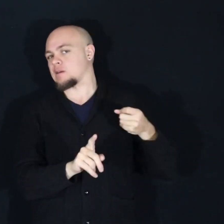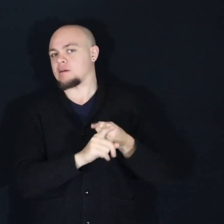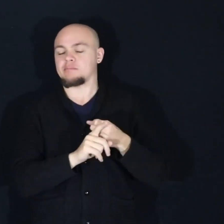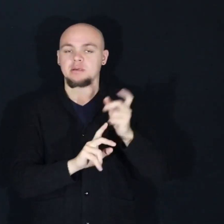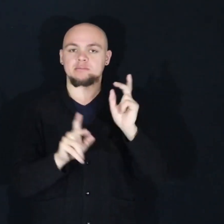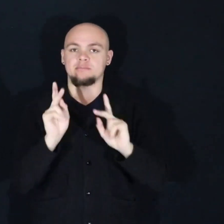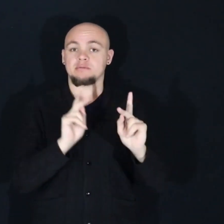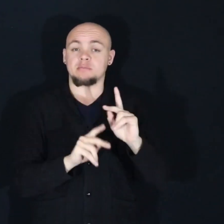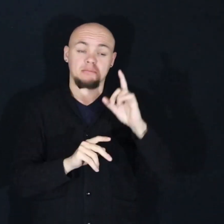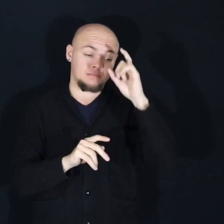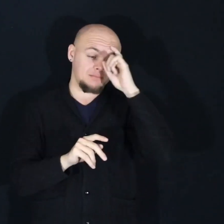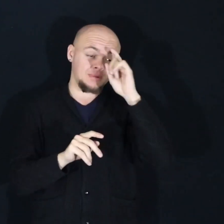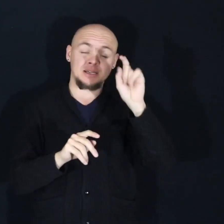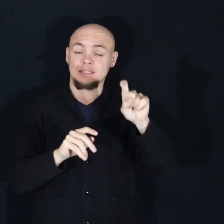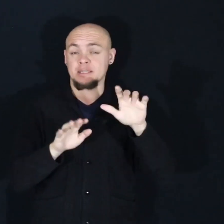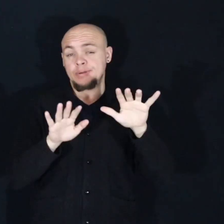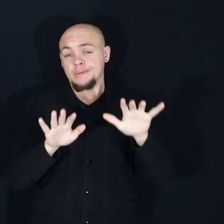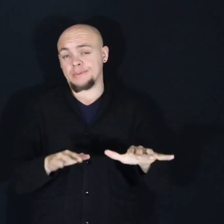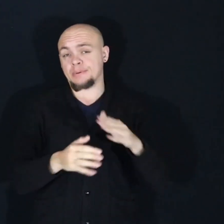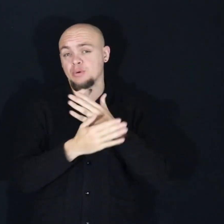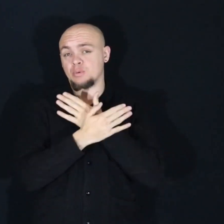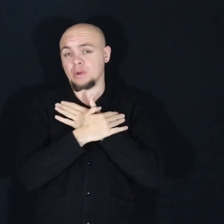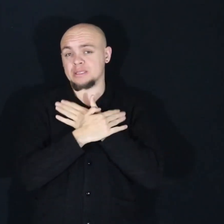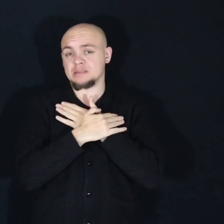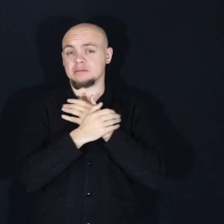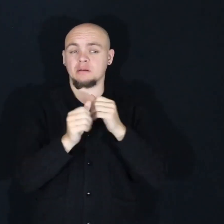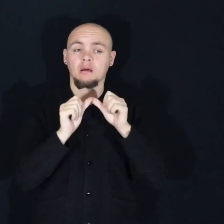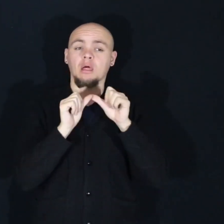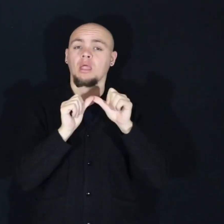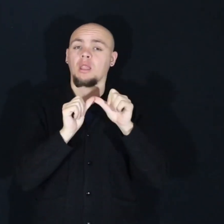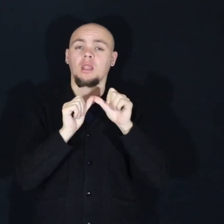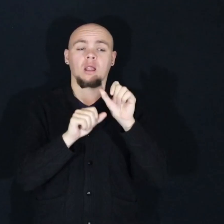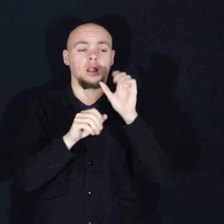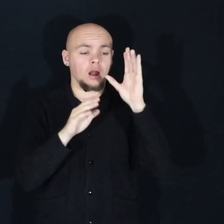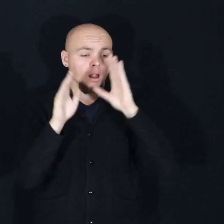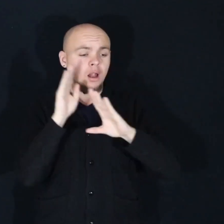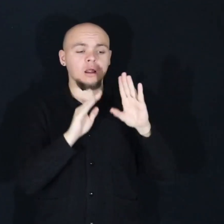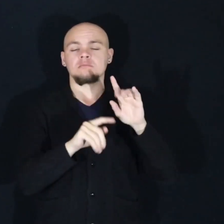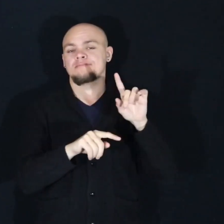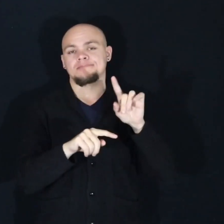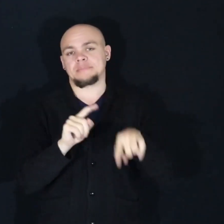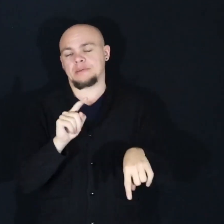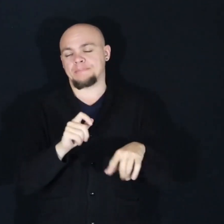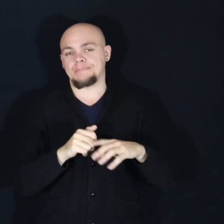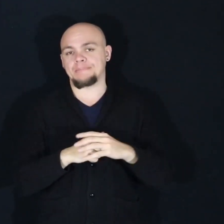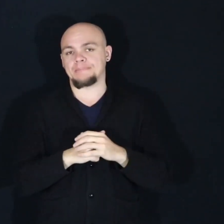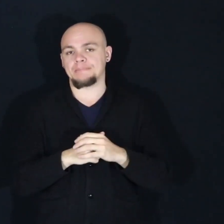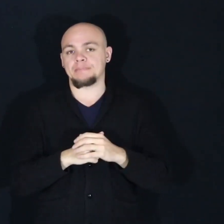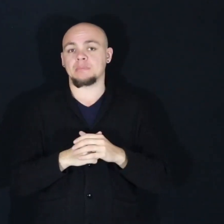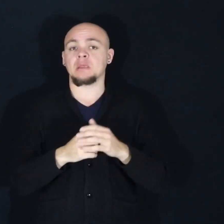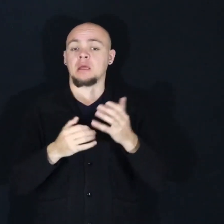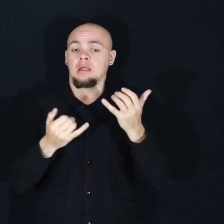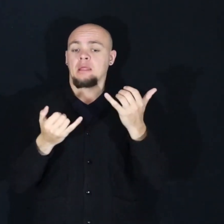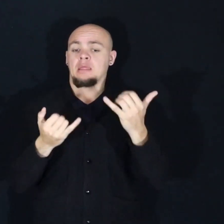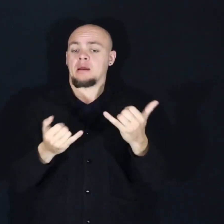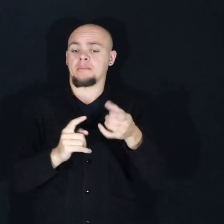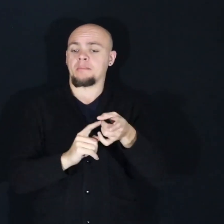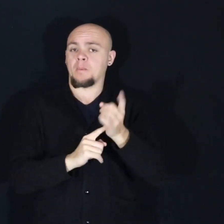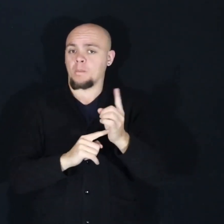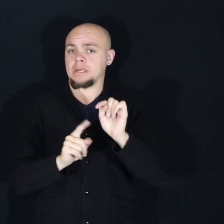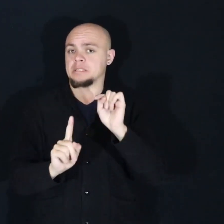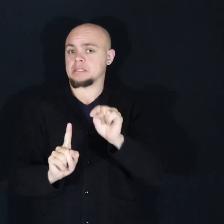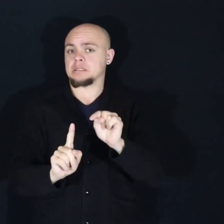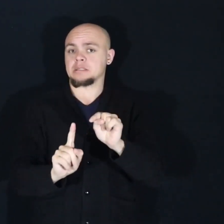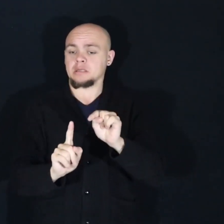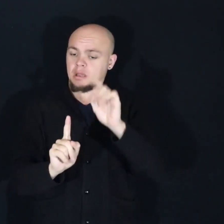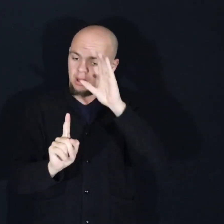Our minds need rest. They can't constantly be worrying. Being present in the moment not only keeps